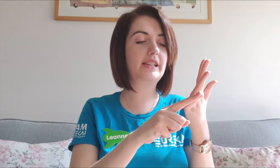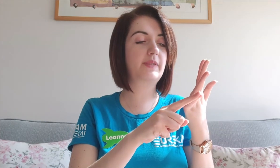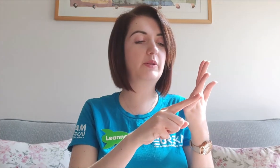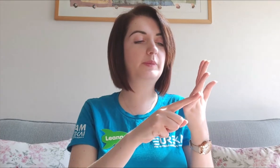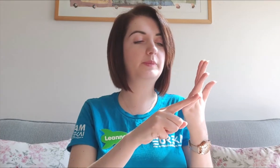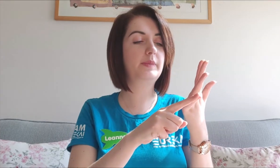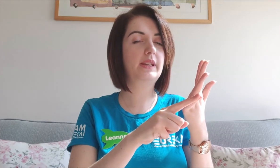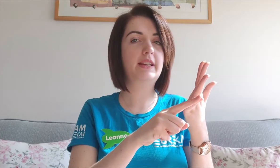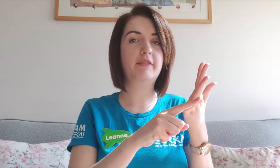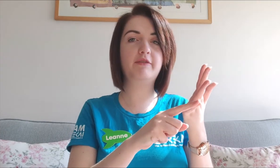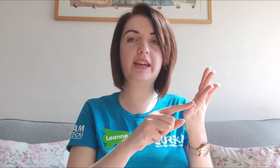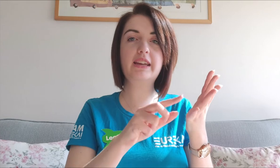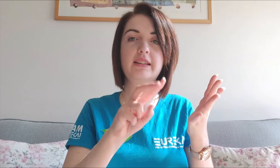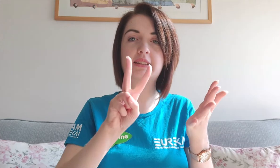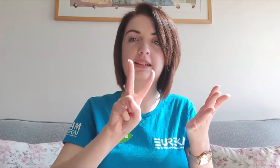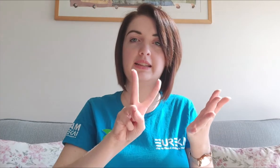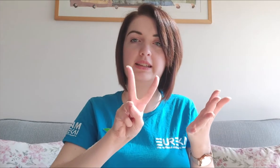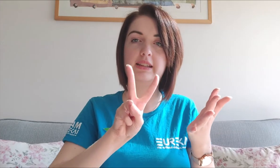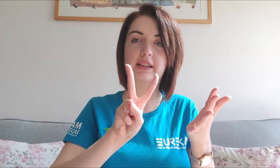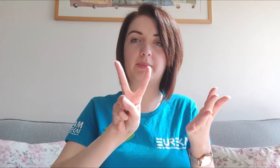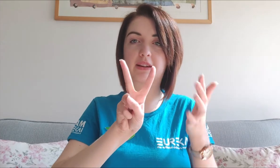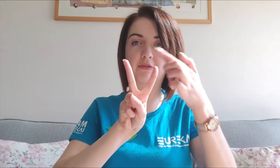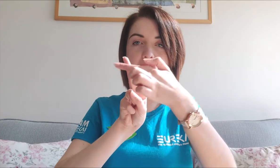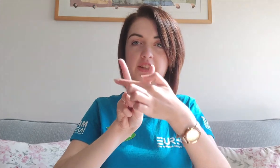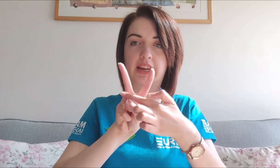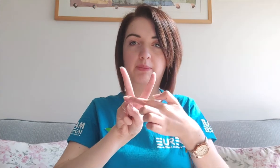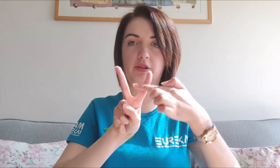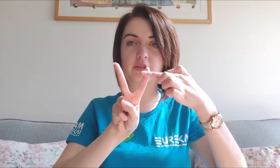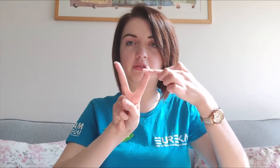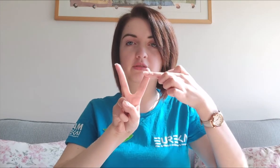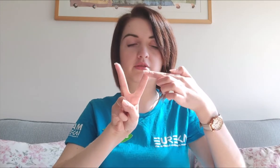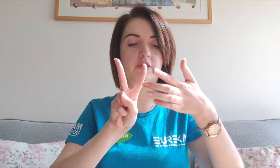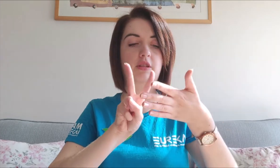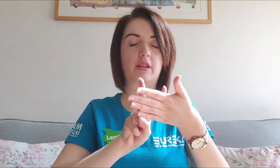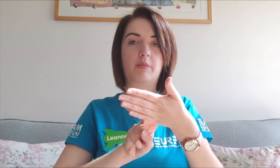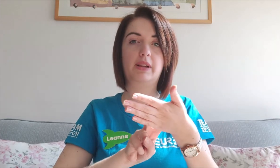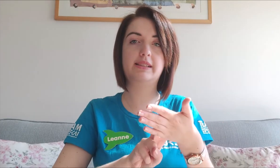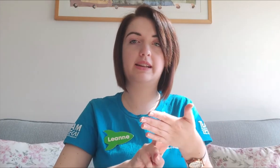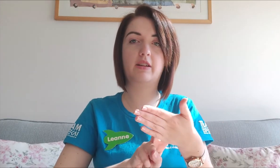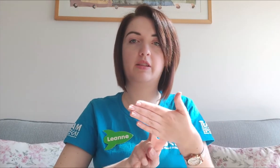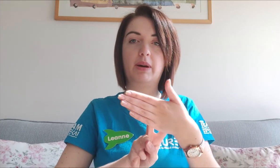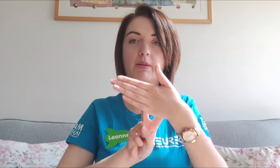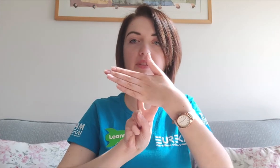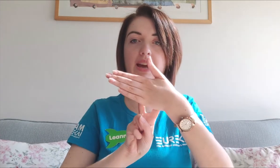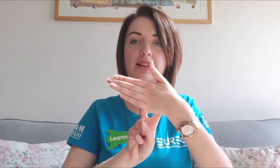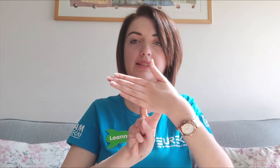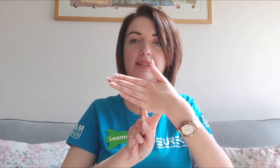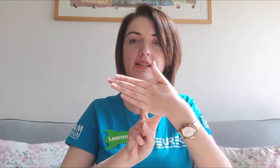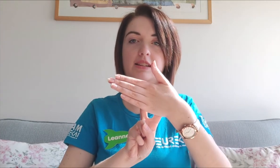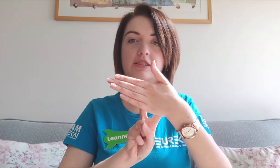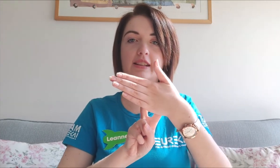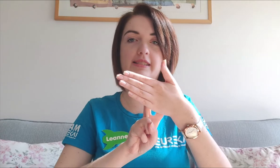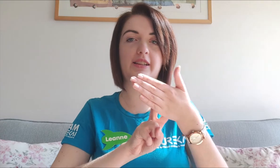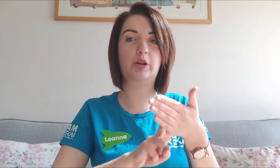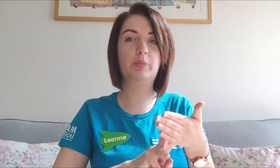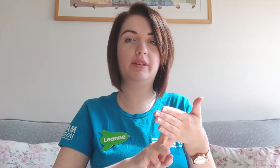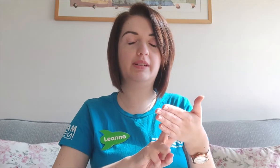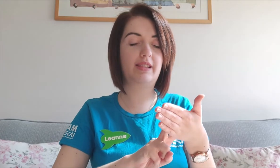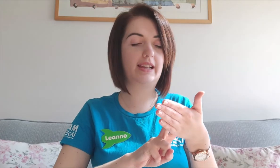last vowel. V, I'm make a V-shaped look. Place it on the palm of your hand, so you can see it open like